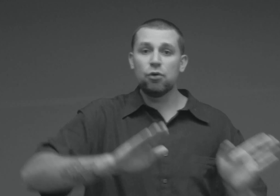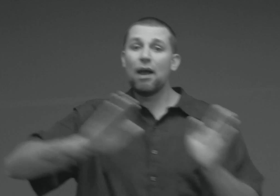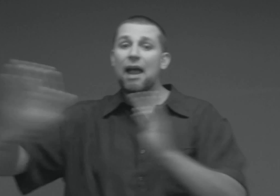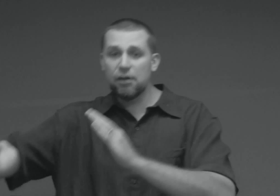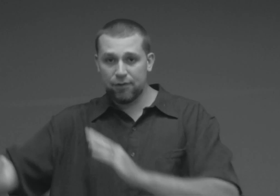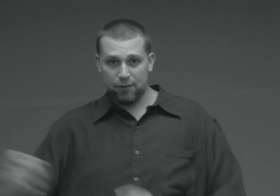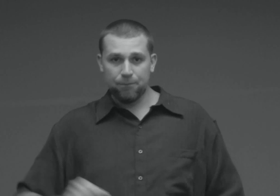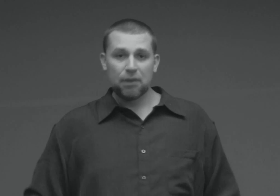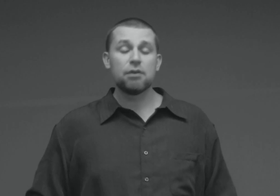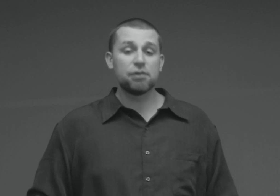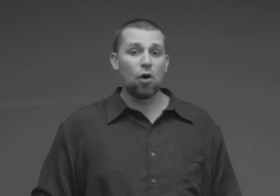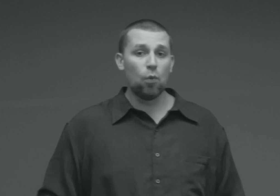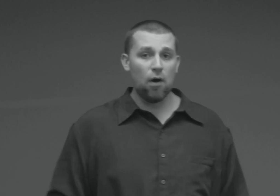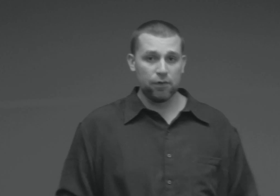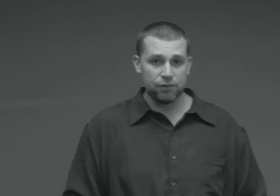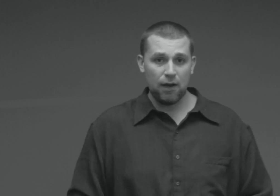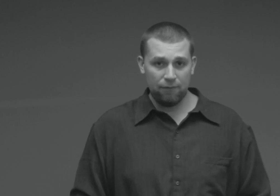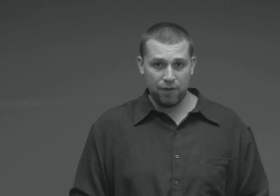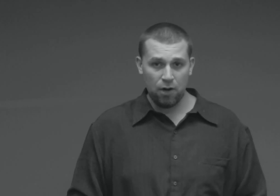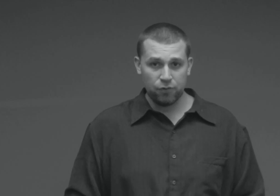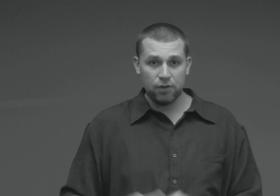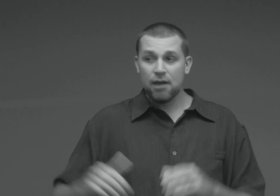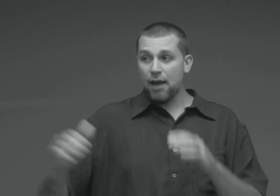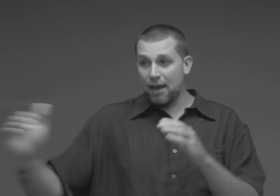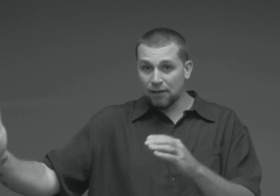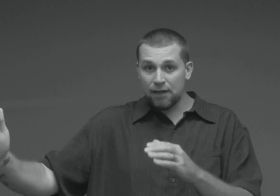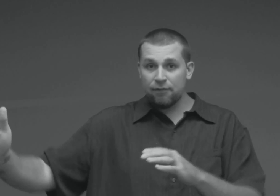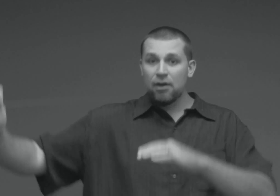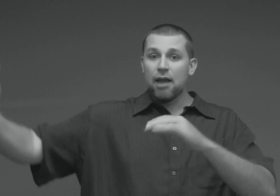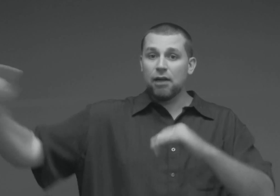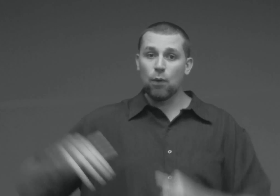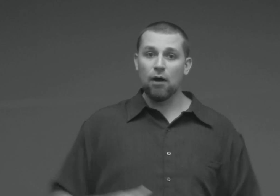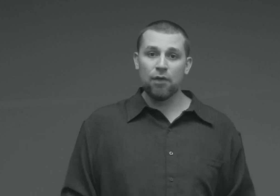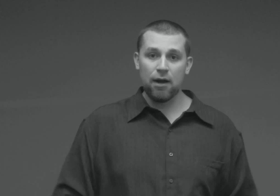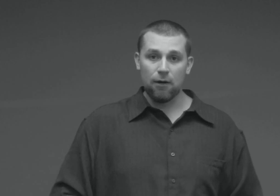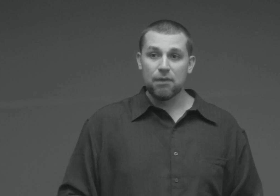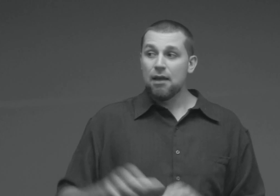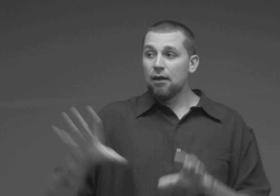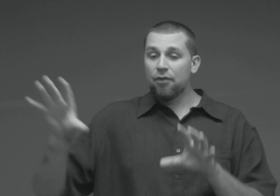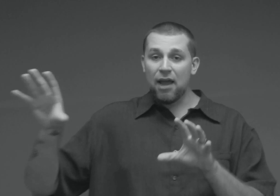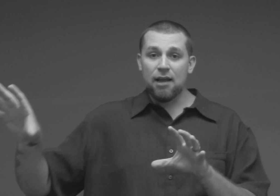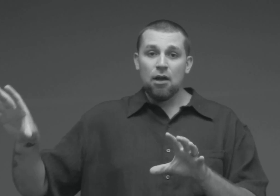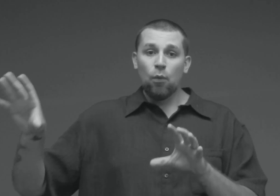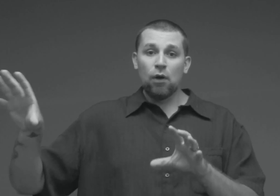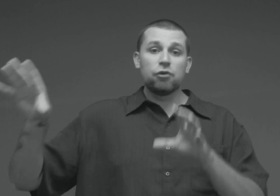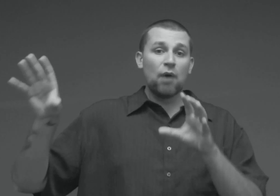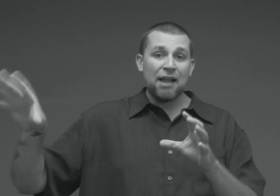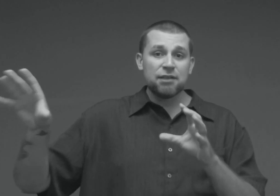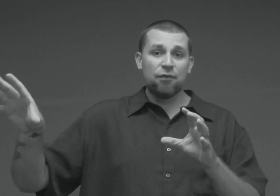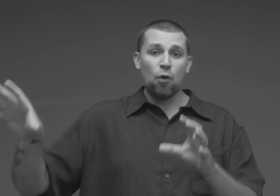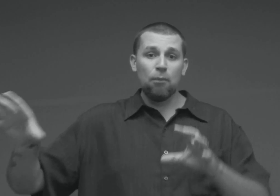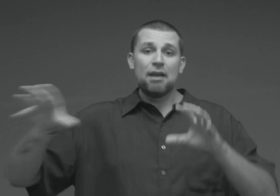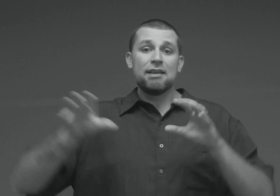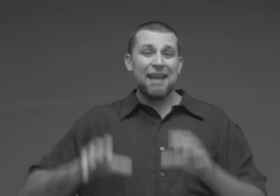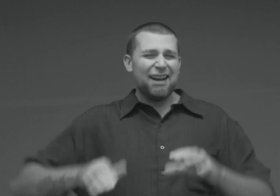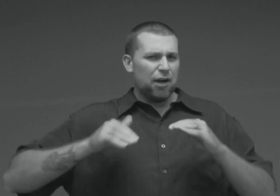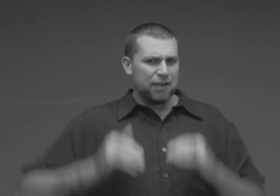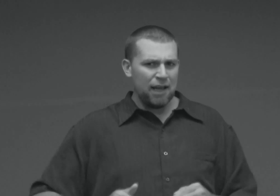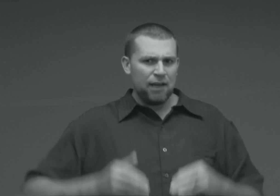to enter the salt waters of the ocean and live and dwell there. They will transform yet again